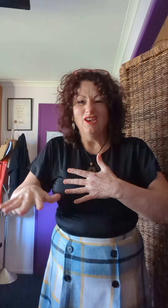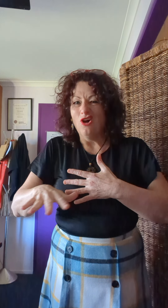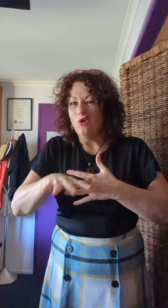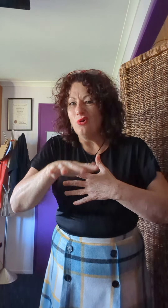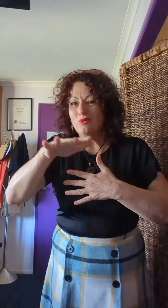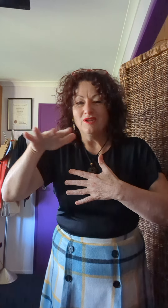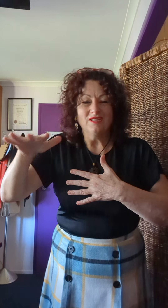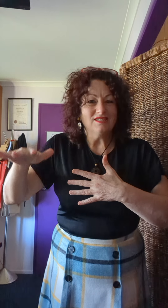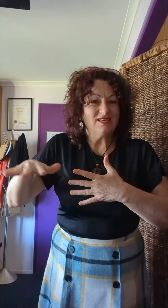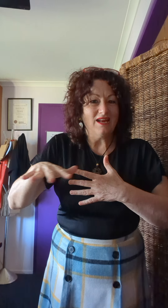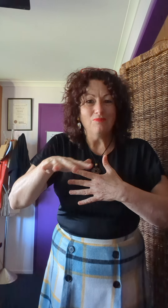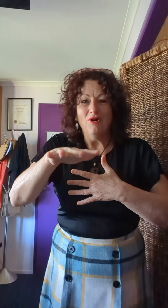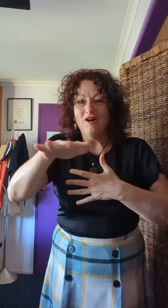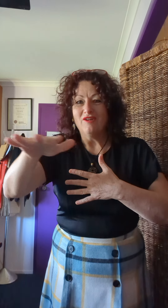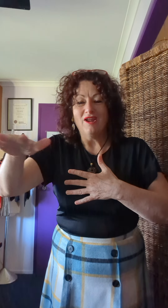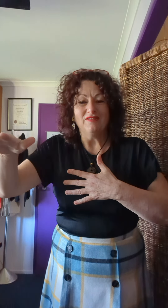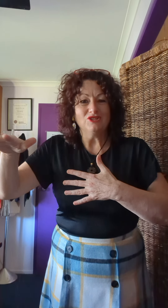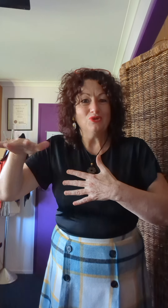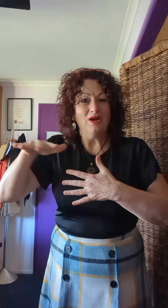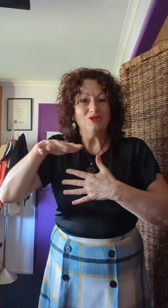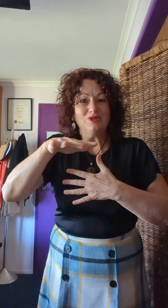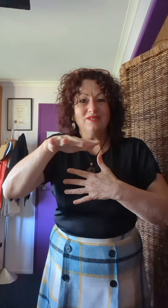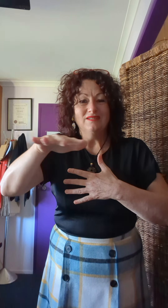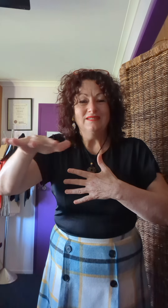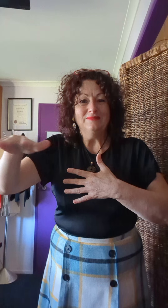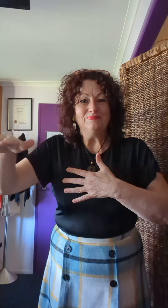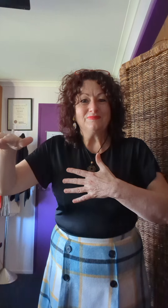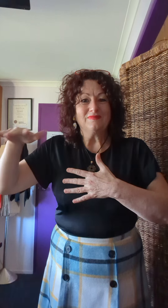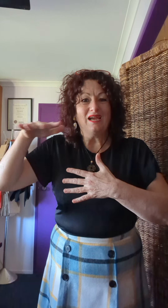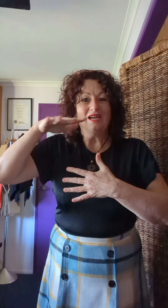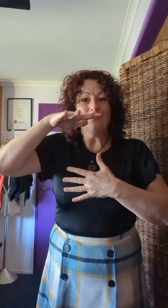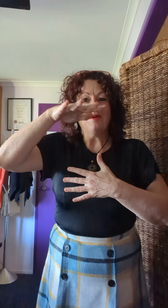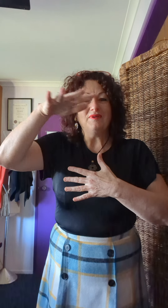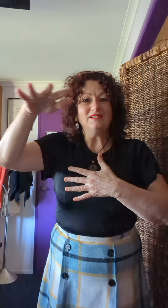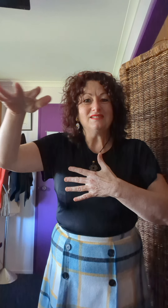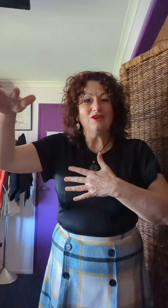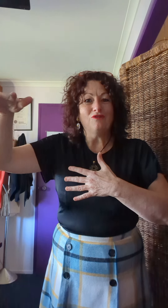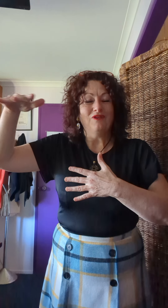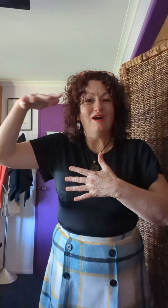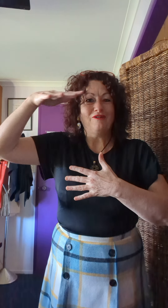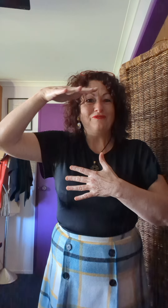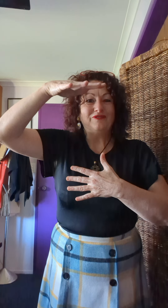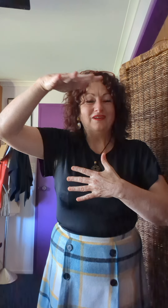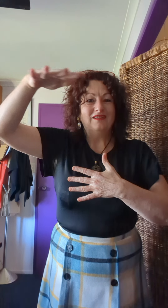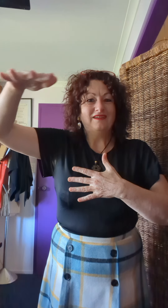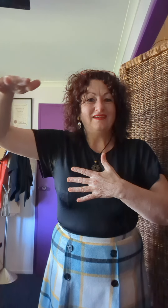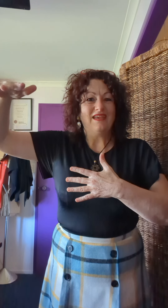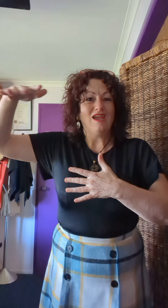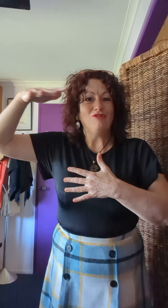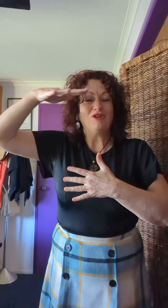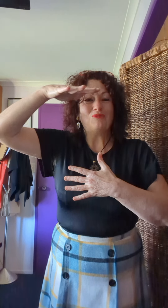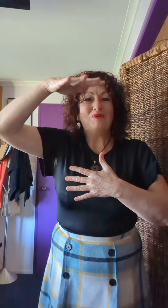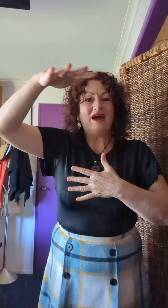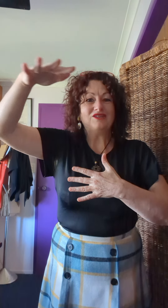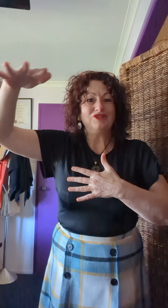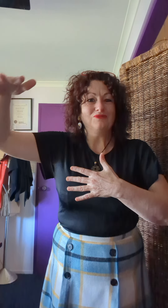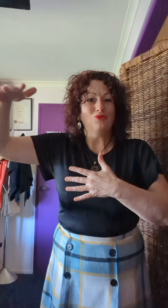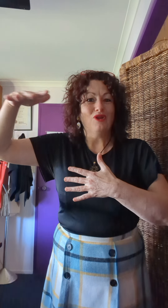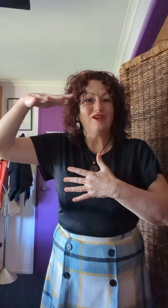low, you know, just getting by around the 200? Are you up in self-love, care and compassion, more like